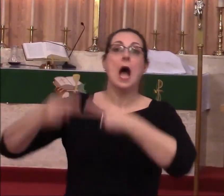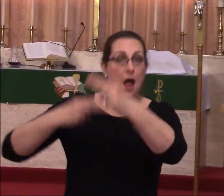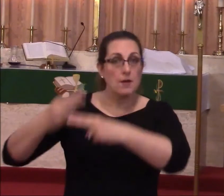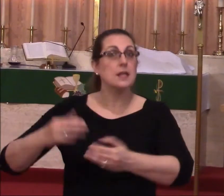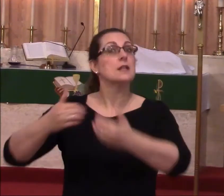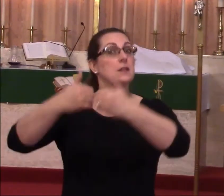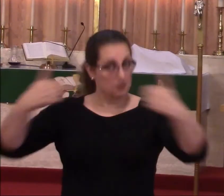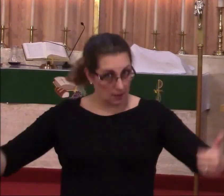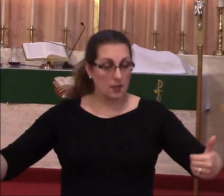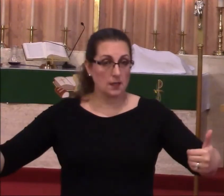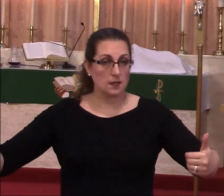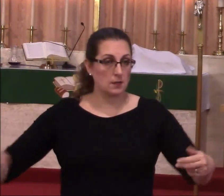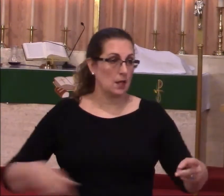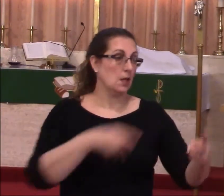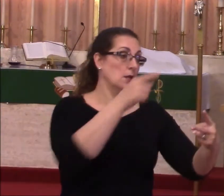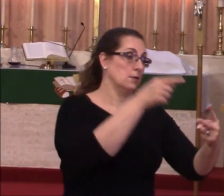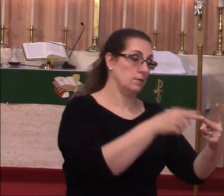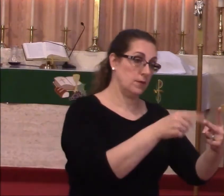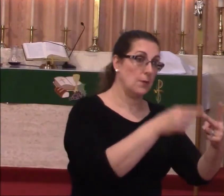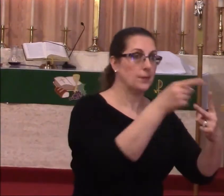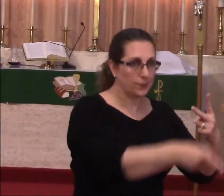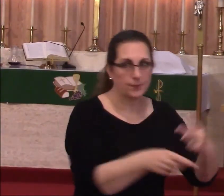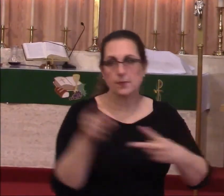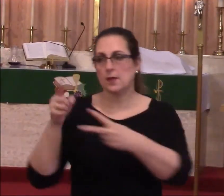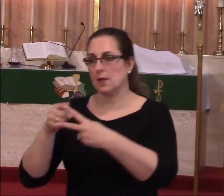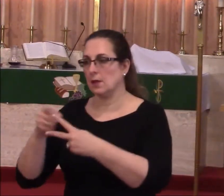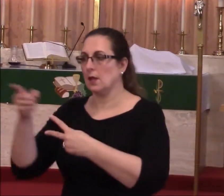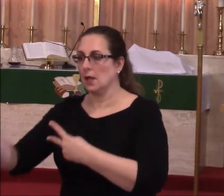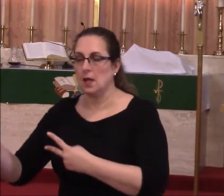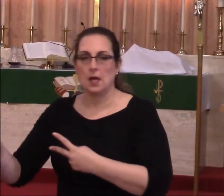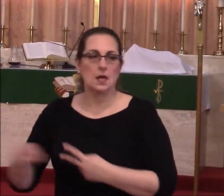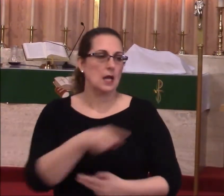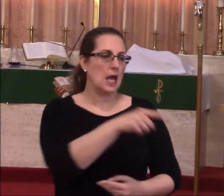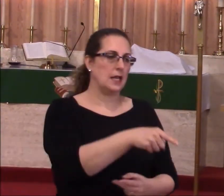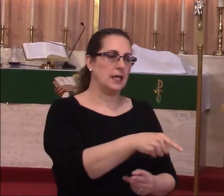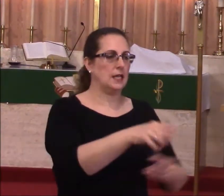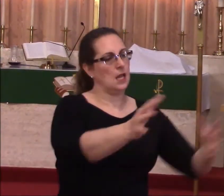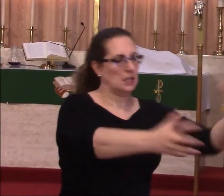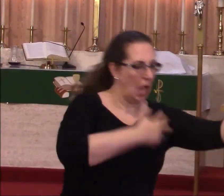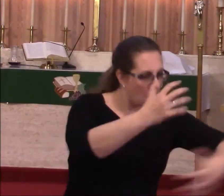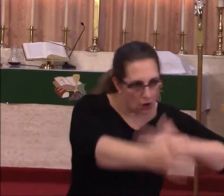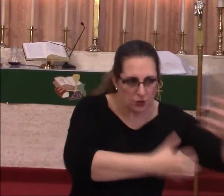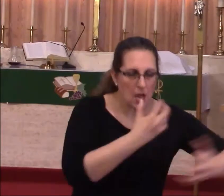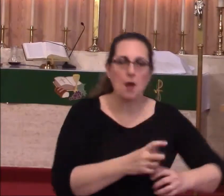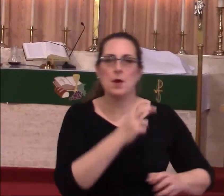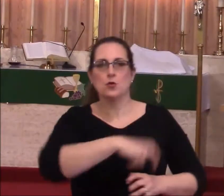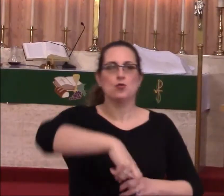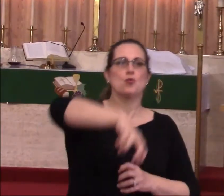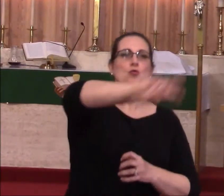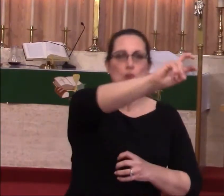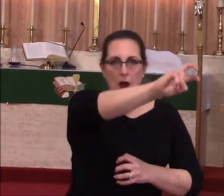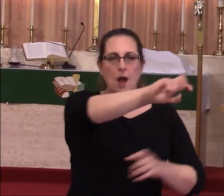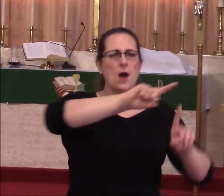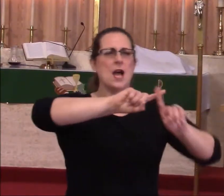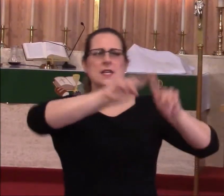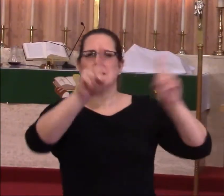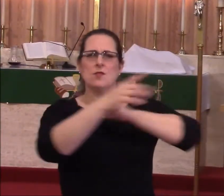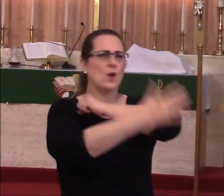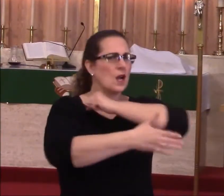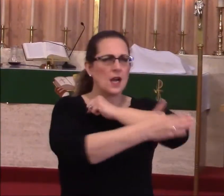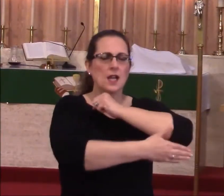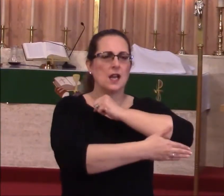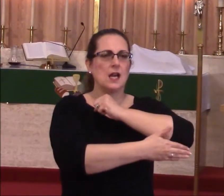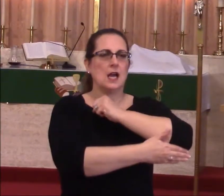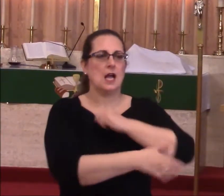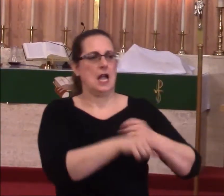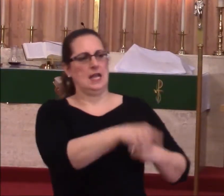divided. And the younger son takes a couple days, gathers it all up and goes off into a distant country to